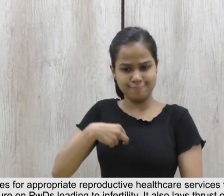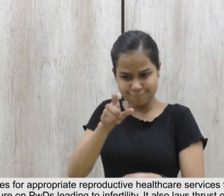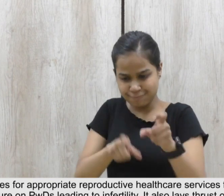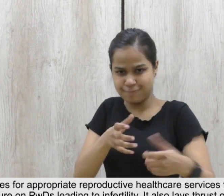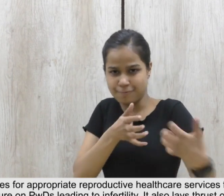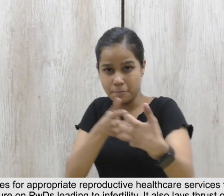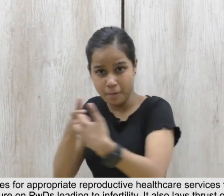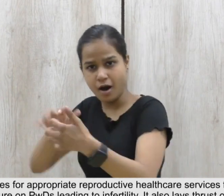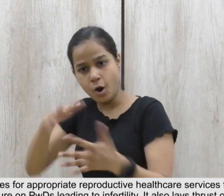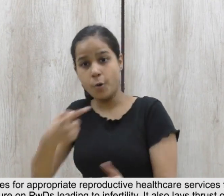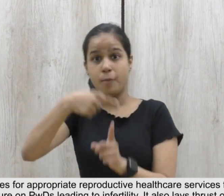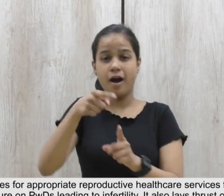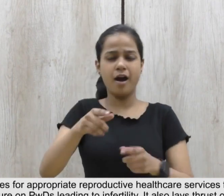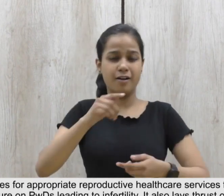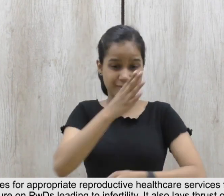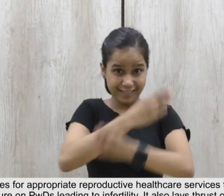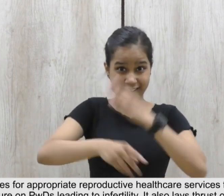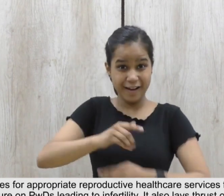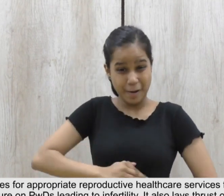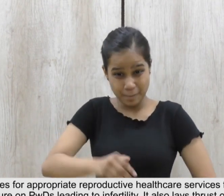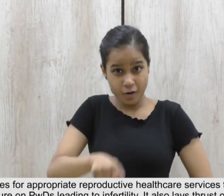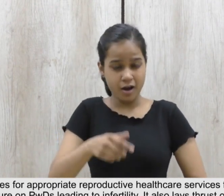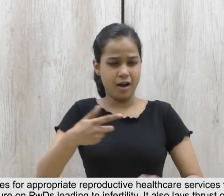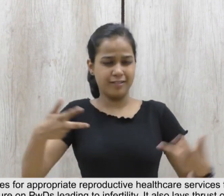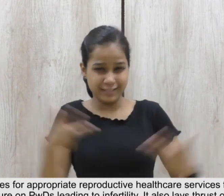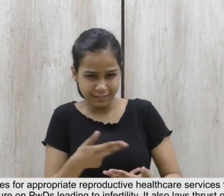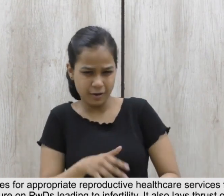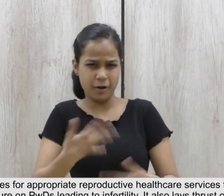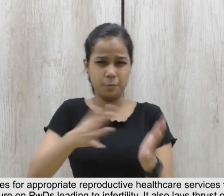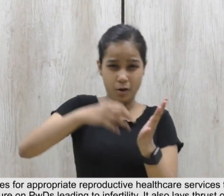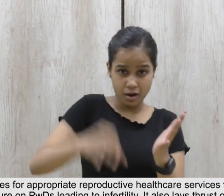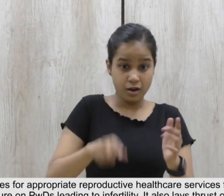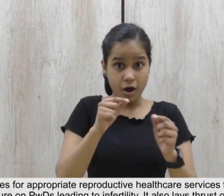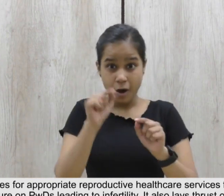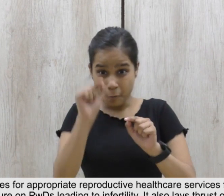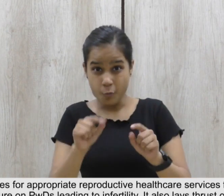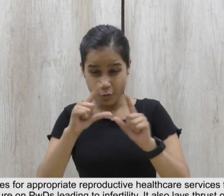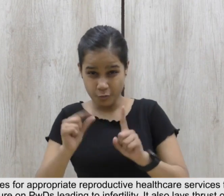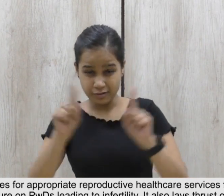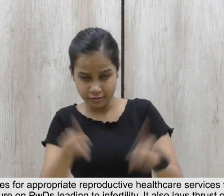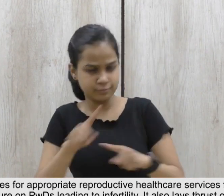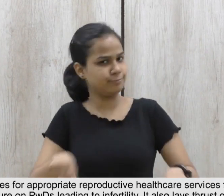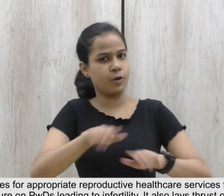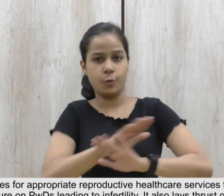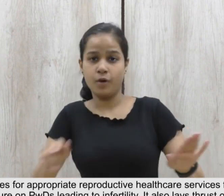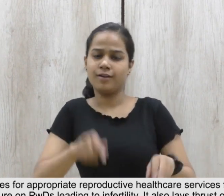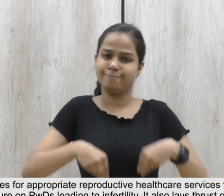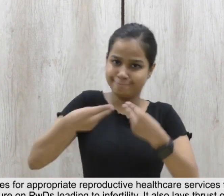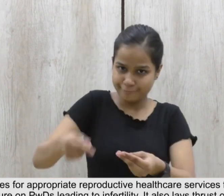reproductive healthcare services for PWDs and prohibits any medical procedure on PWDs leading to